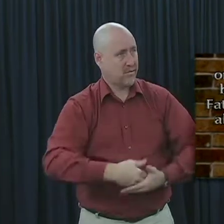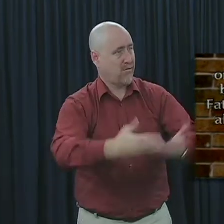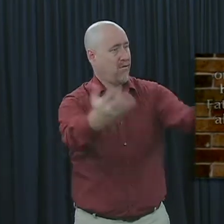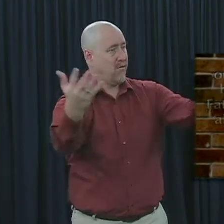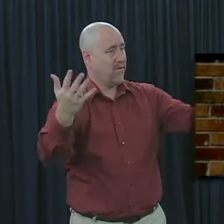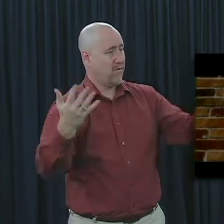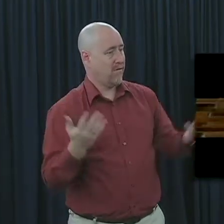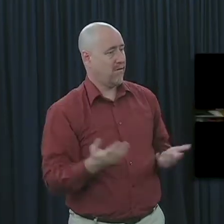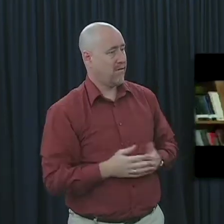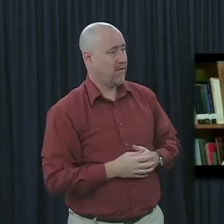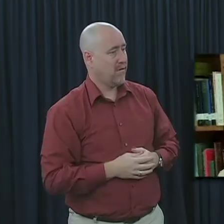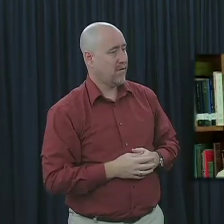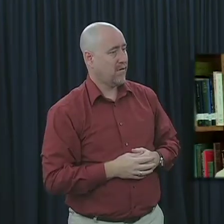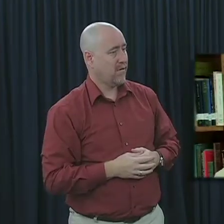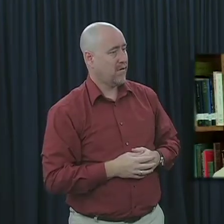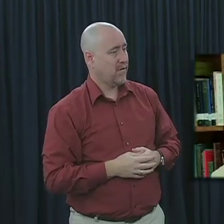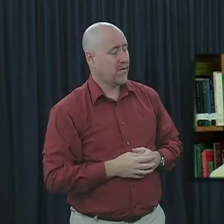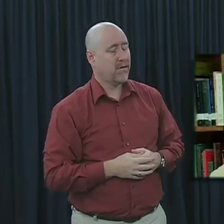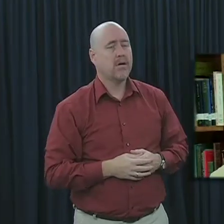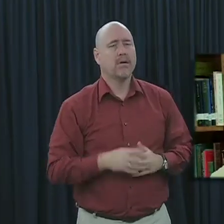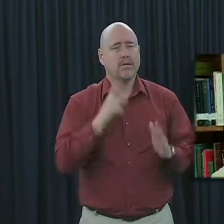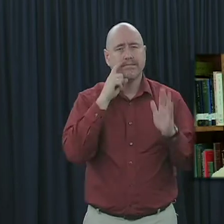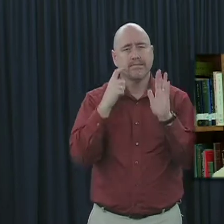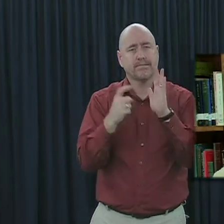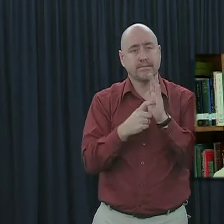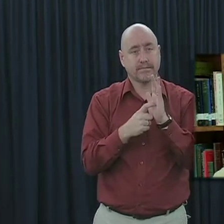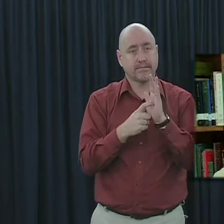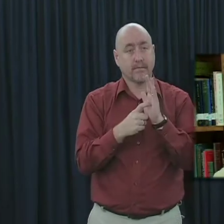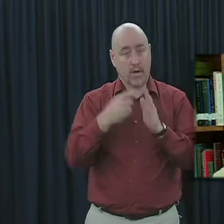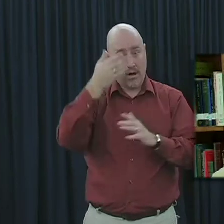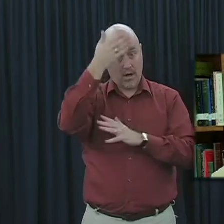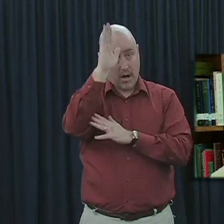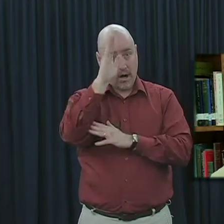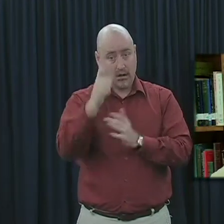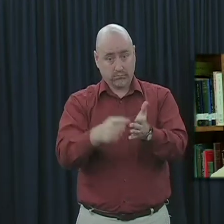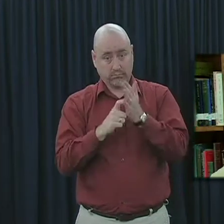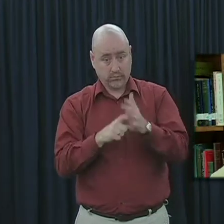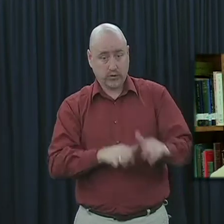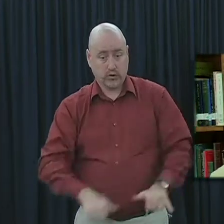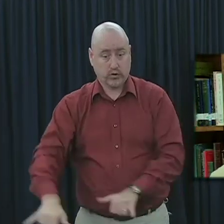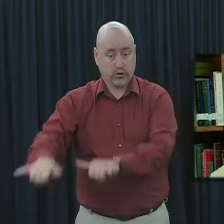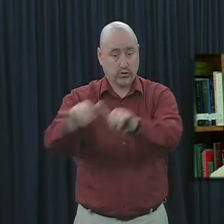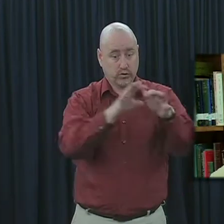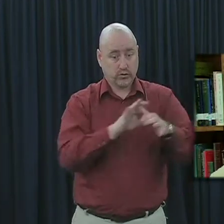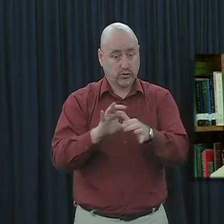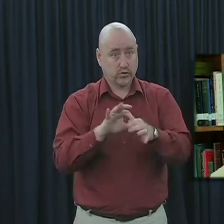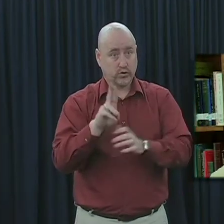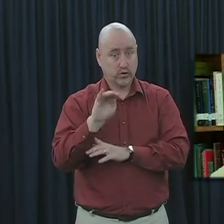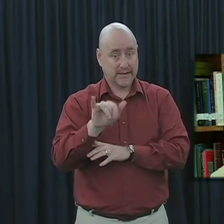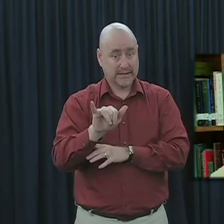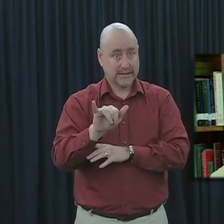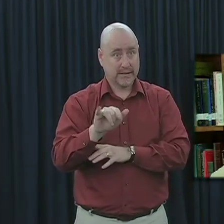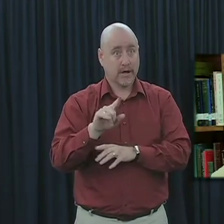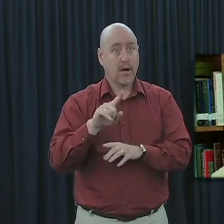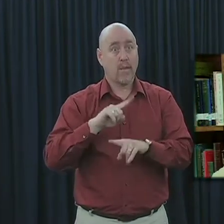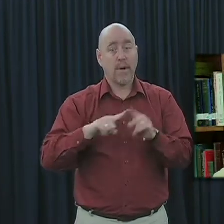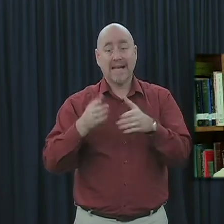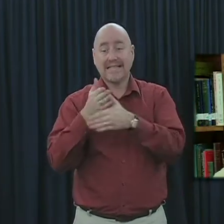in you all. Now let's notice that not only does God demand unity, but also division and